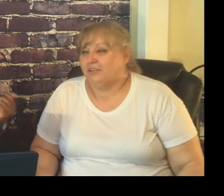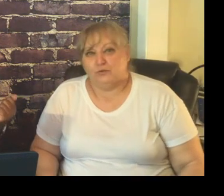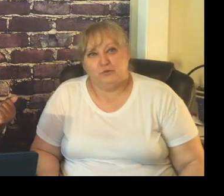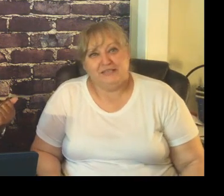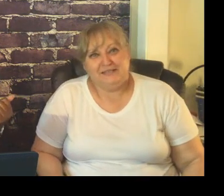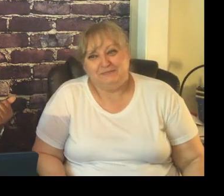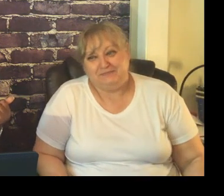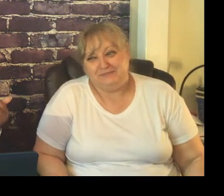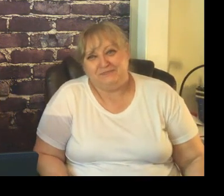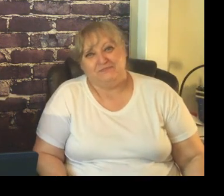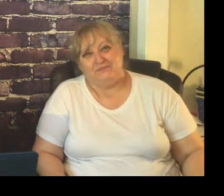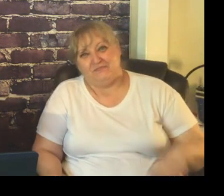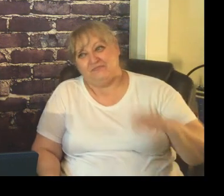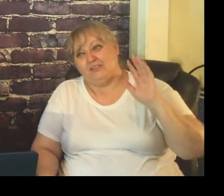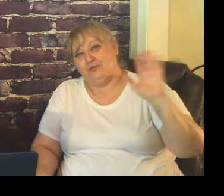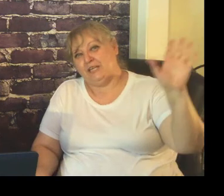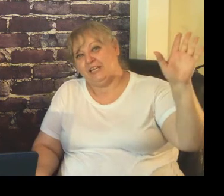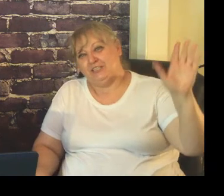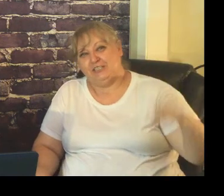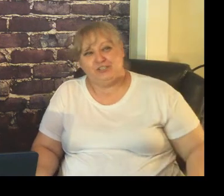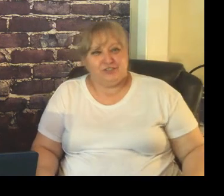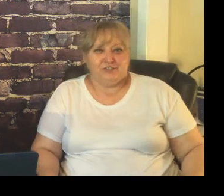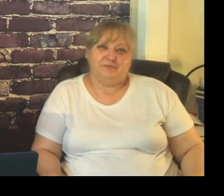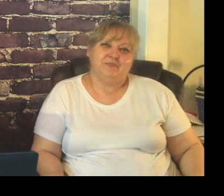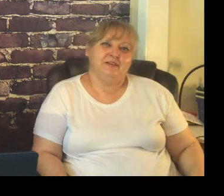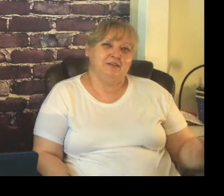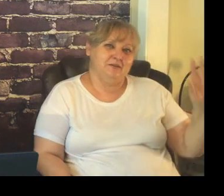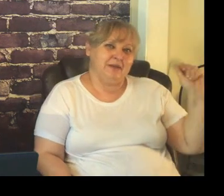Romy signing out of Two Diet Features see ya bye